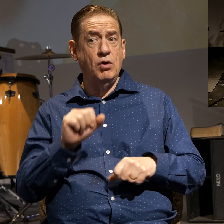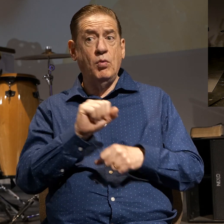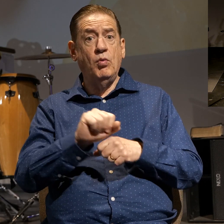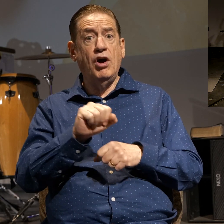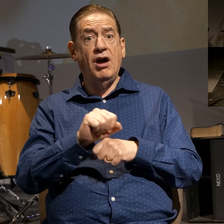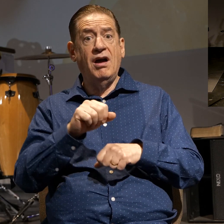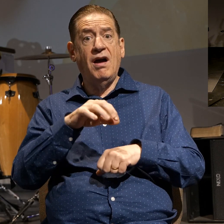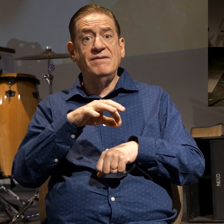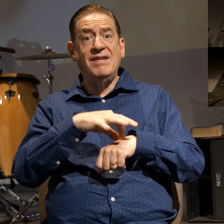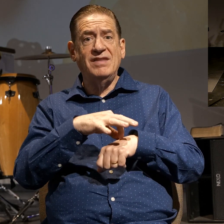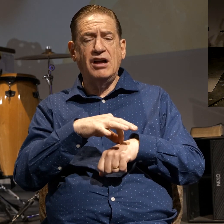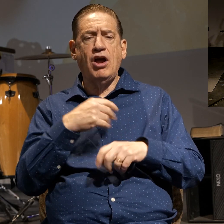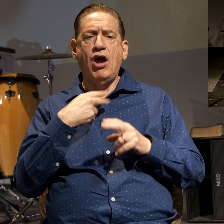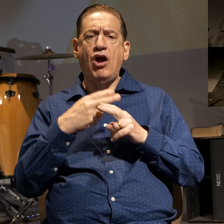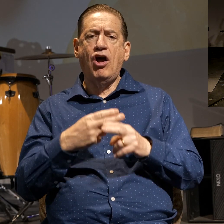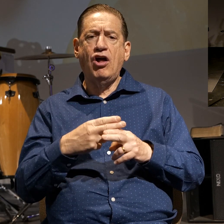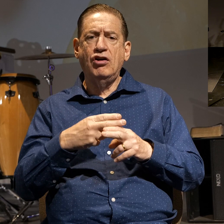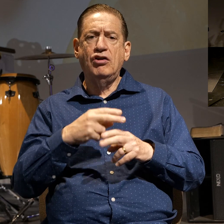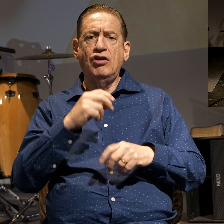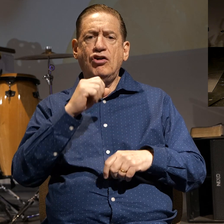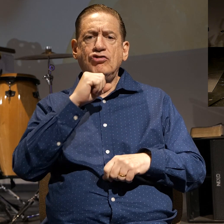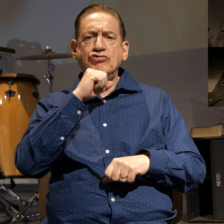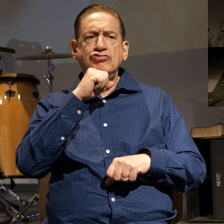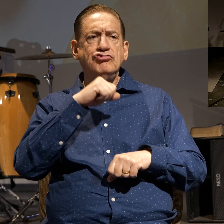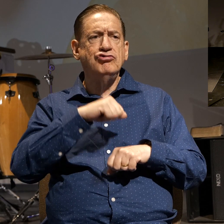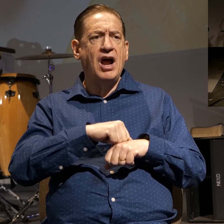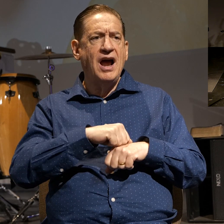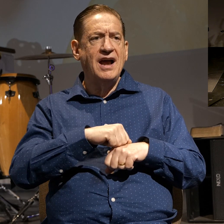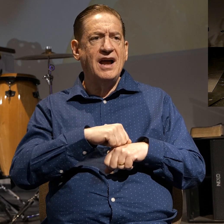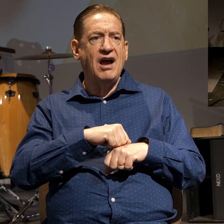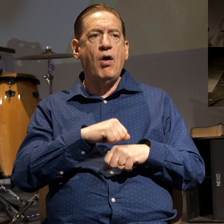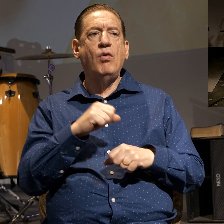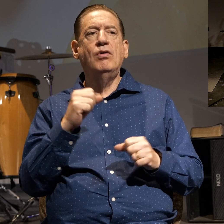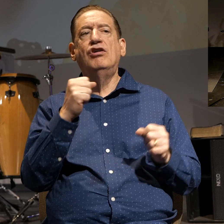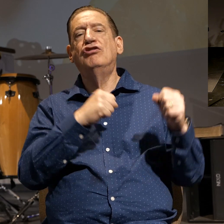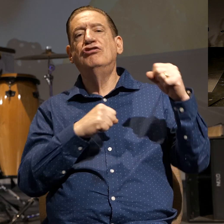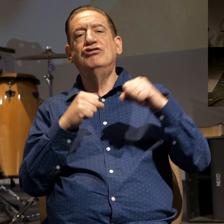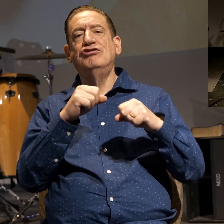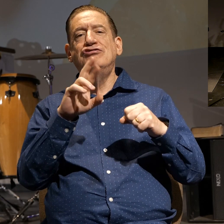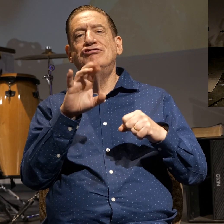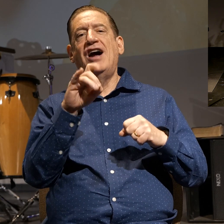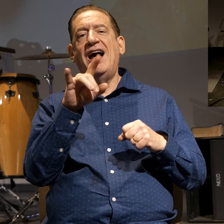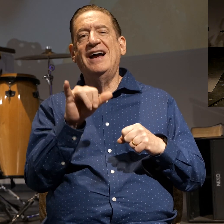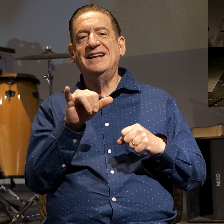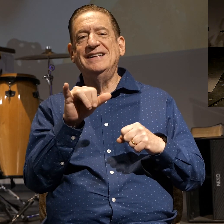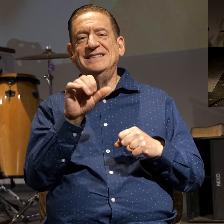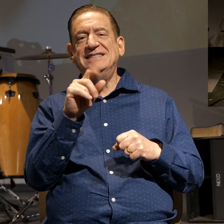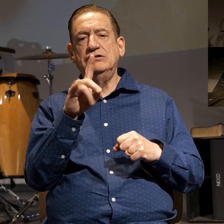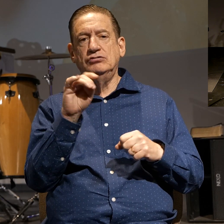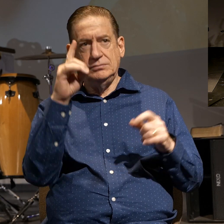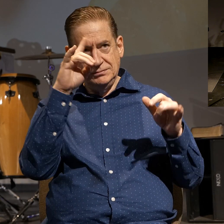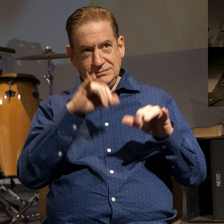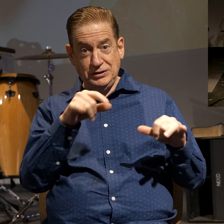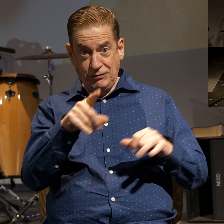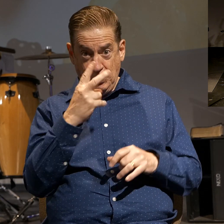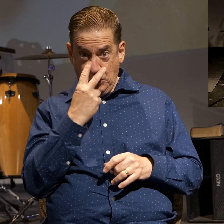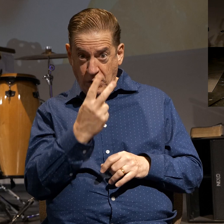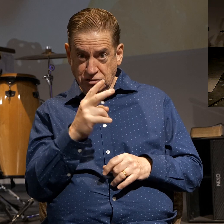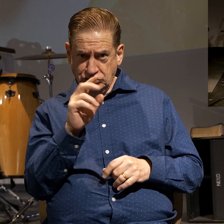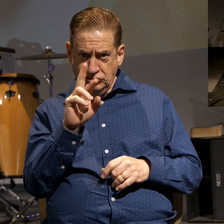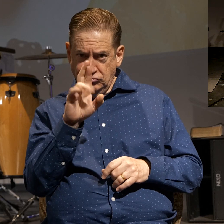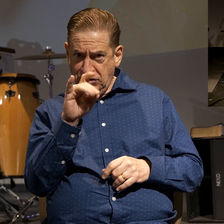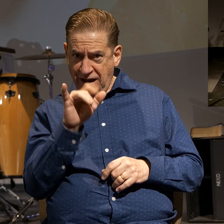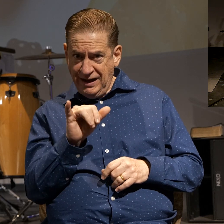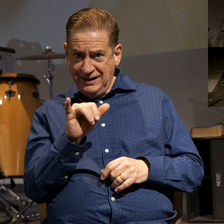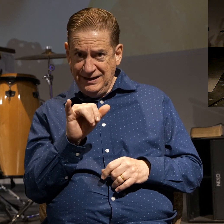law, I call it the Rocky Syndrome. Rocky Syndrome. Anybody watch Rocky 1? The Rocky movie? Rocky,